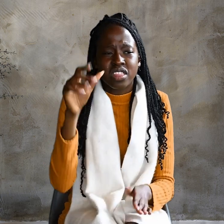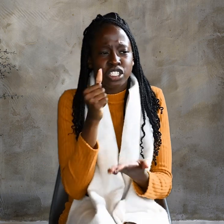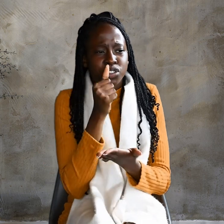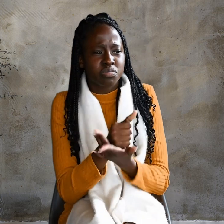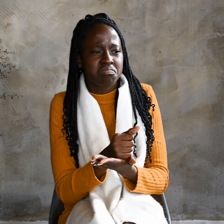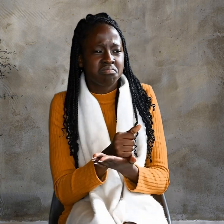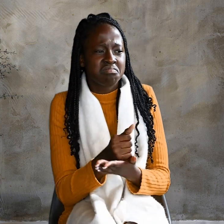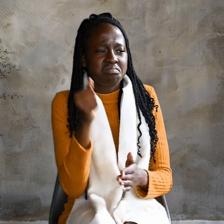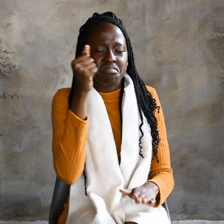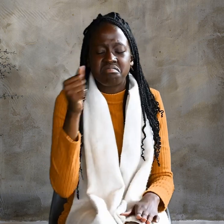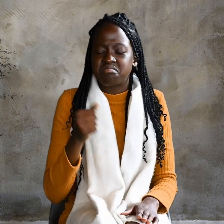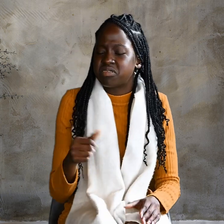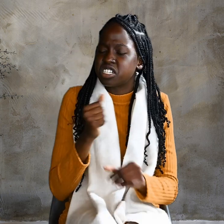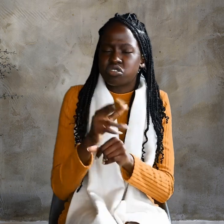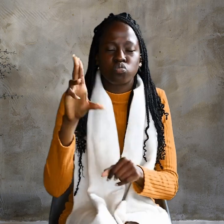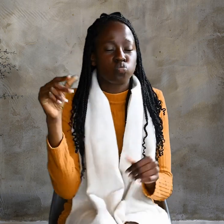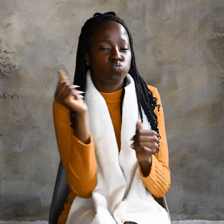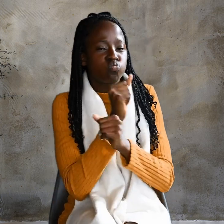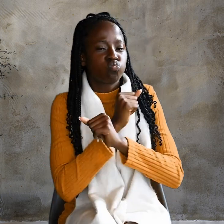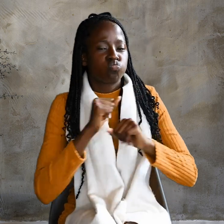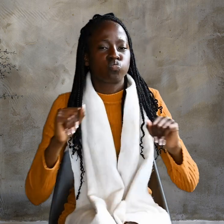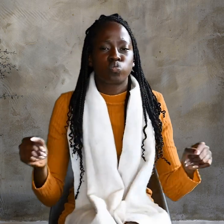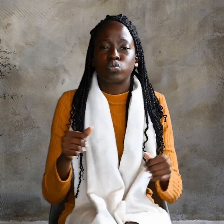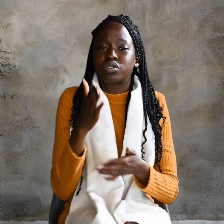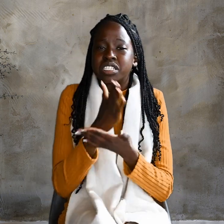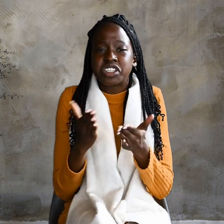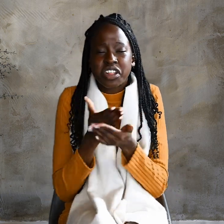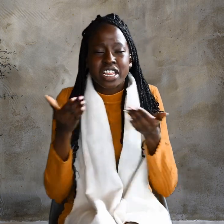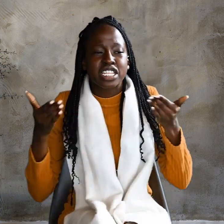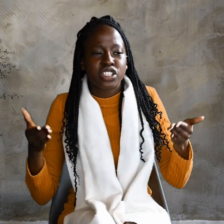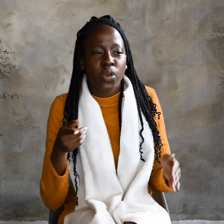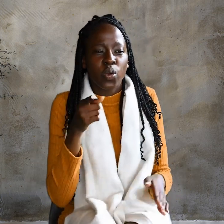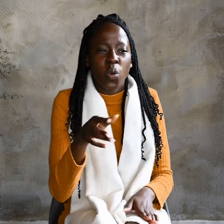things. You are doing the works of your own father.